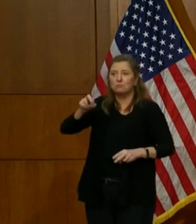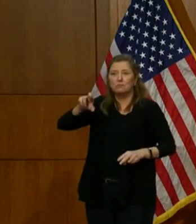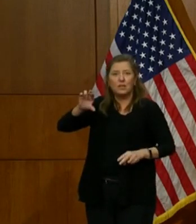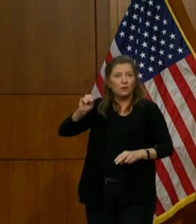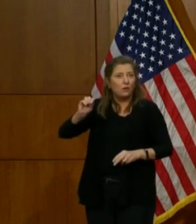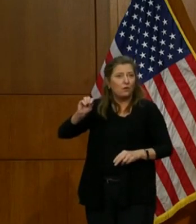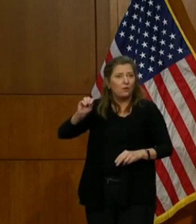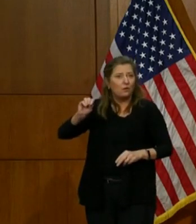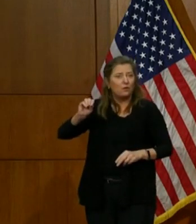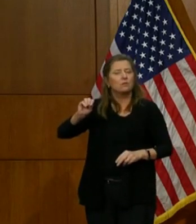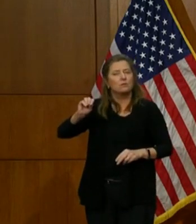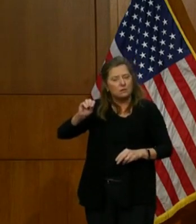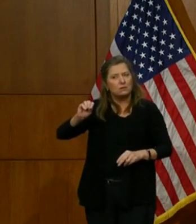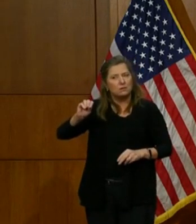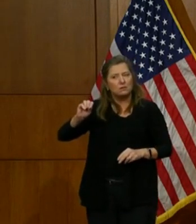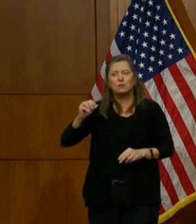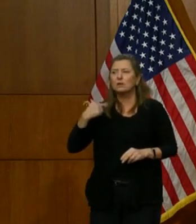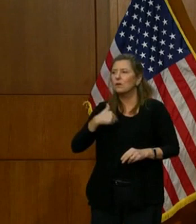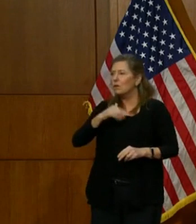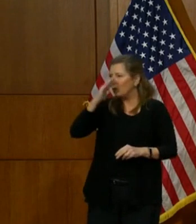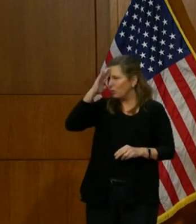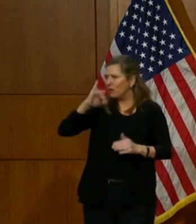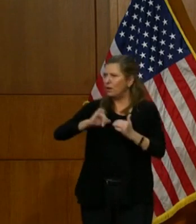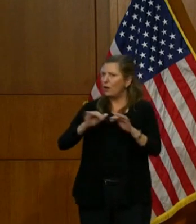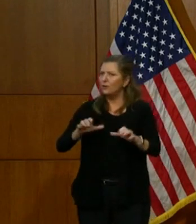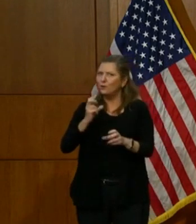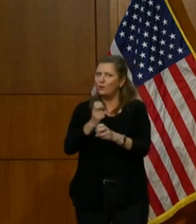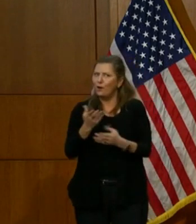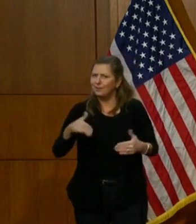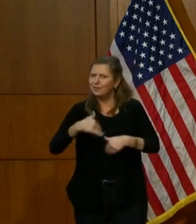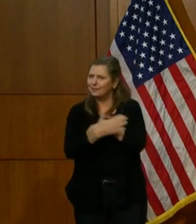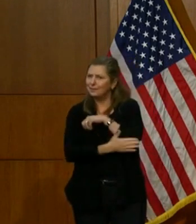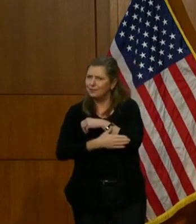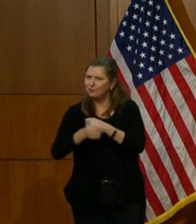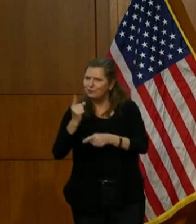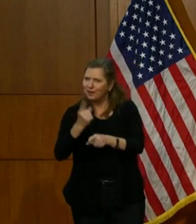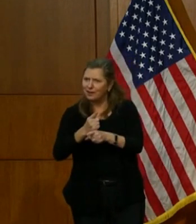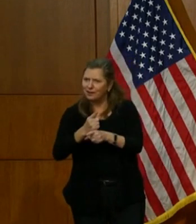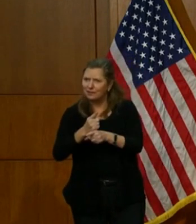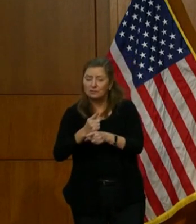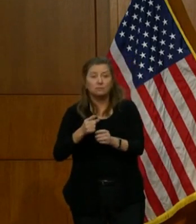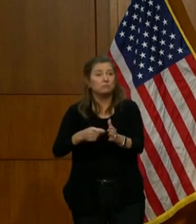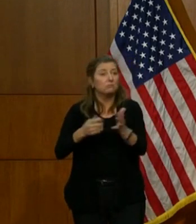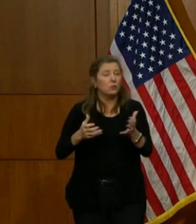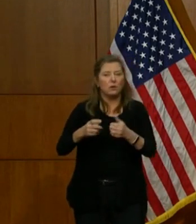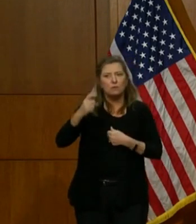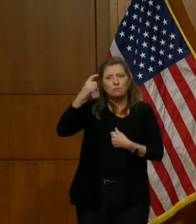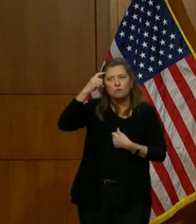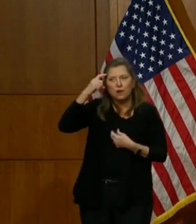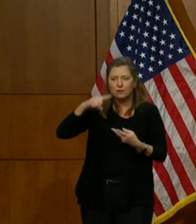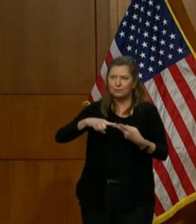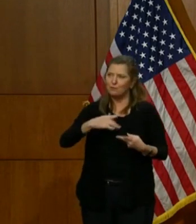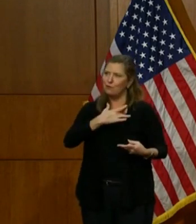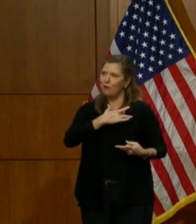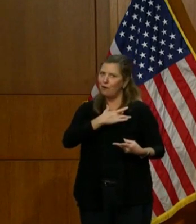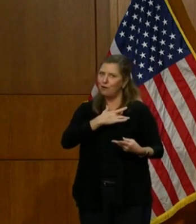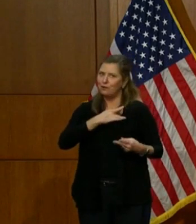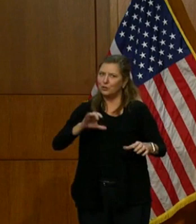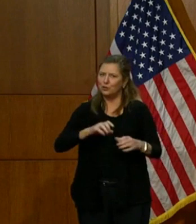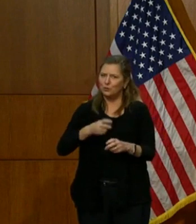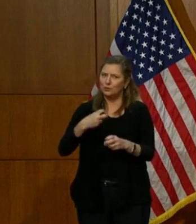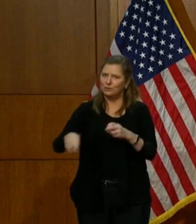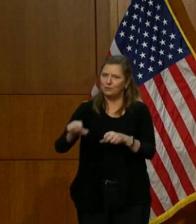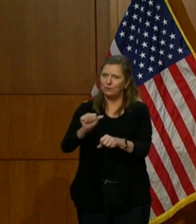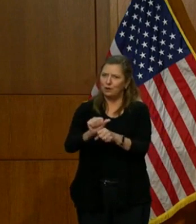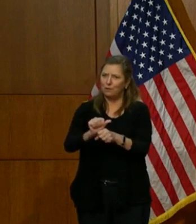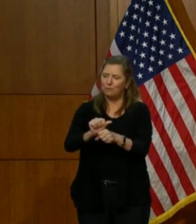But we know how to do hard things in this country, don't we? It takes brains, and it takes heart to do a tough